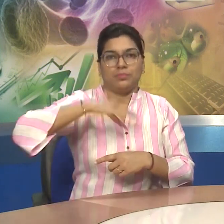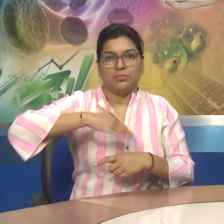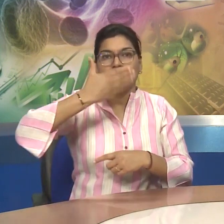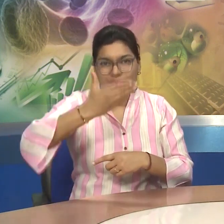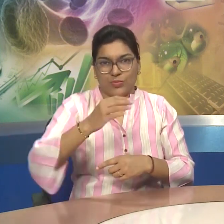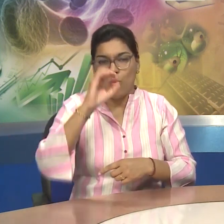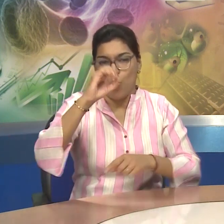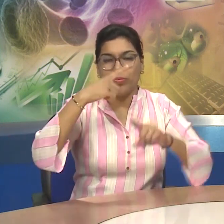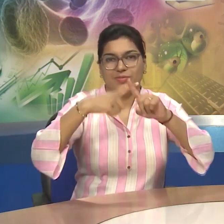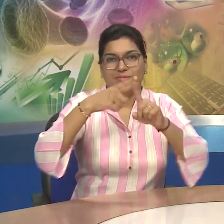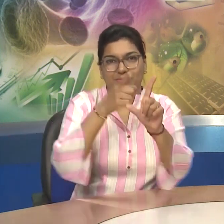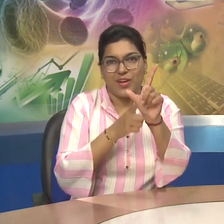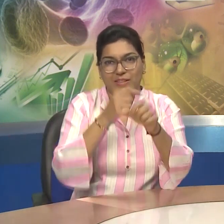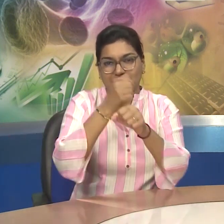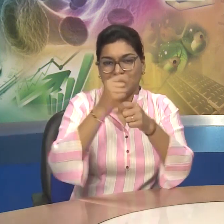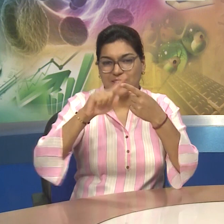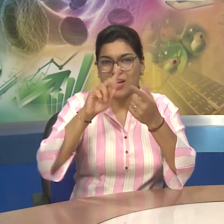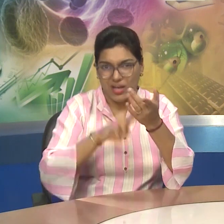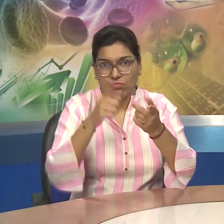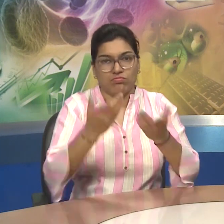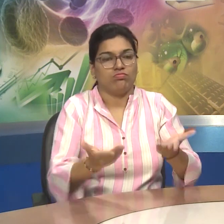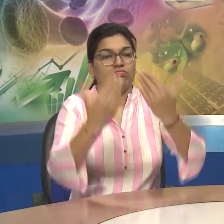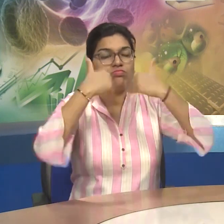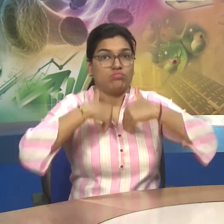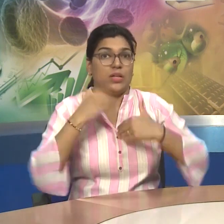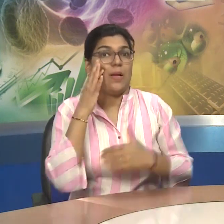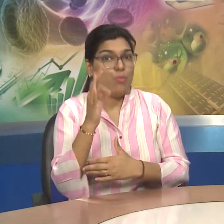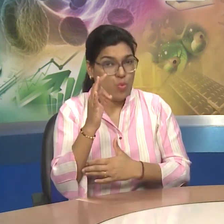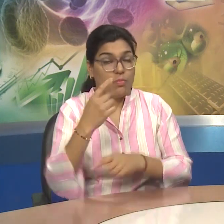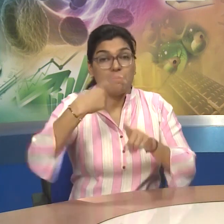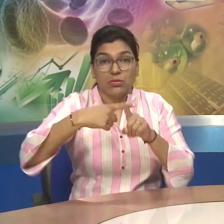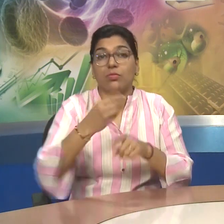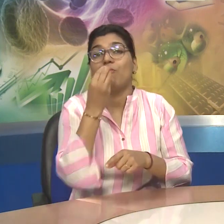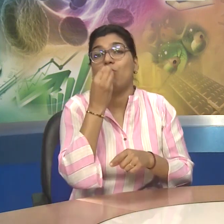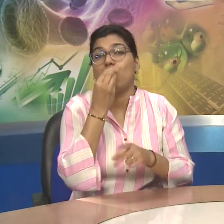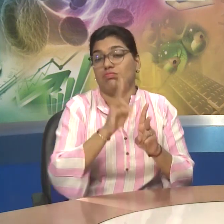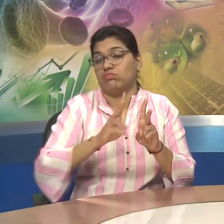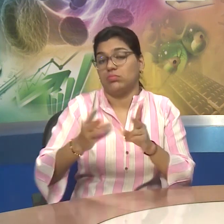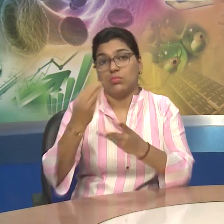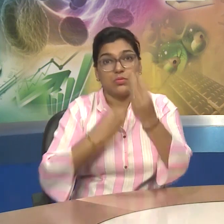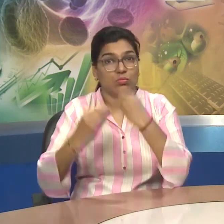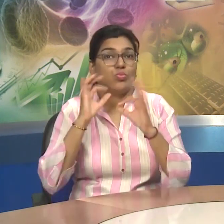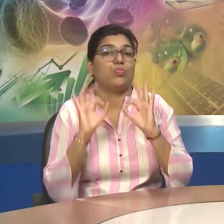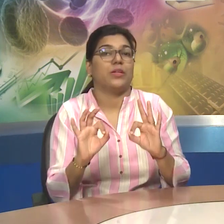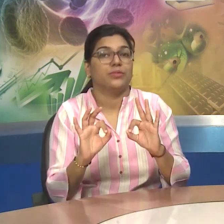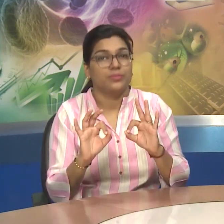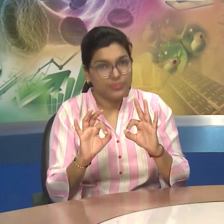The Brain Needs A Good Supply Of Oxygen